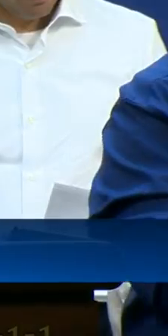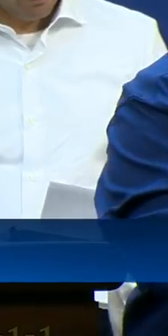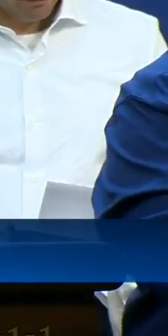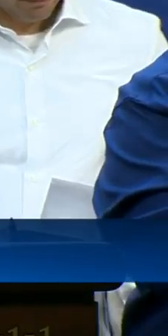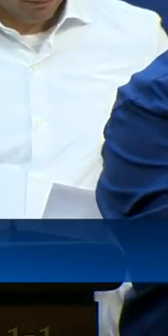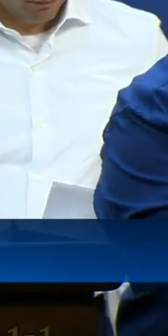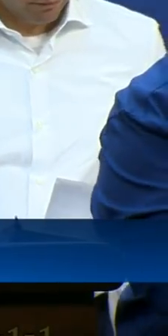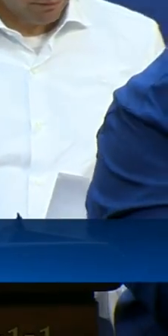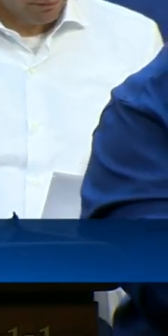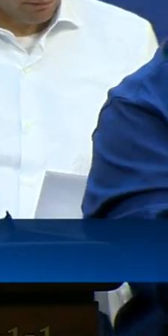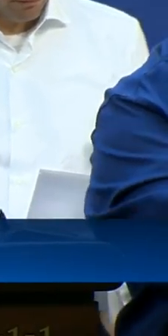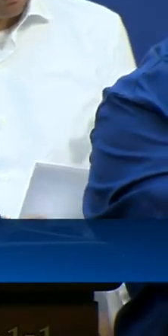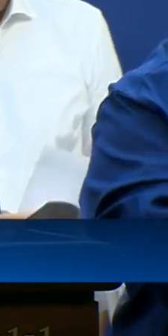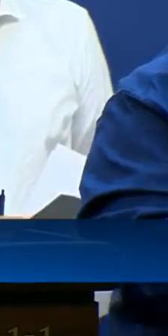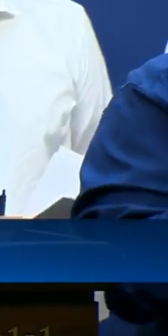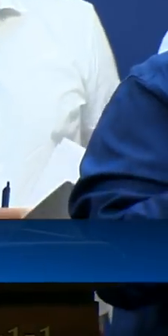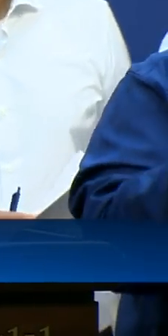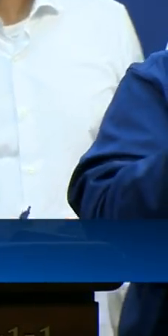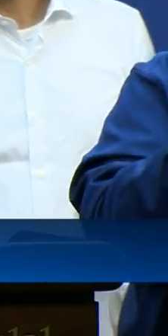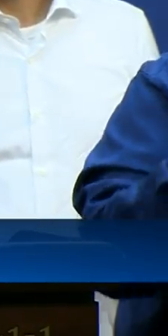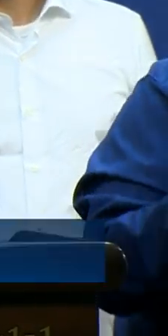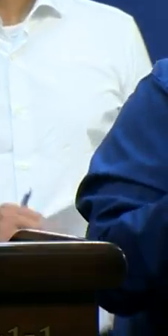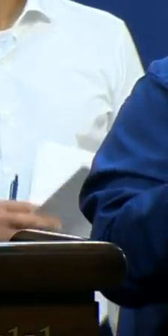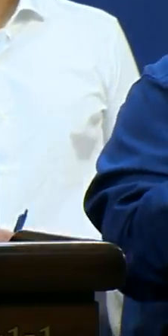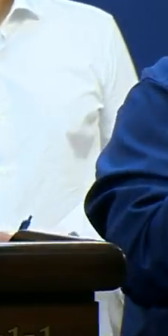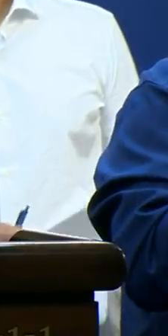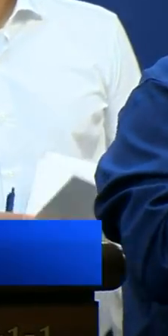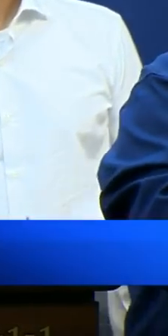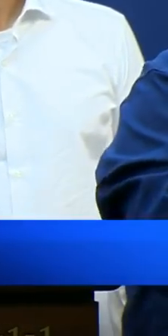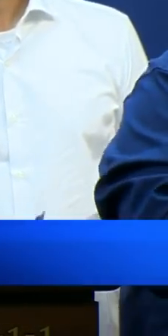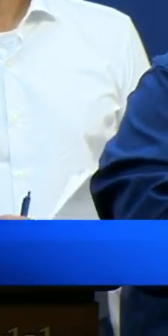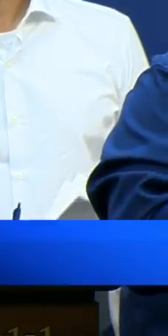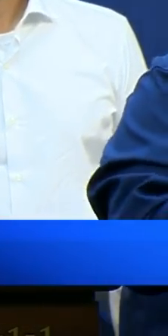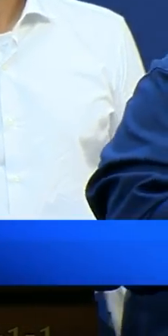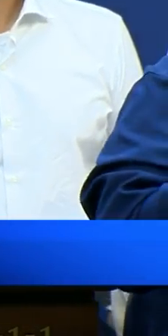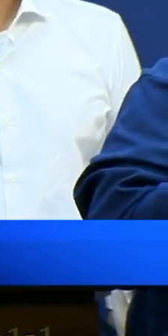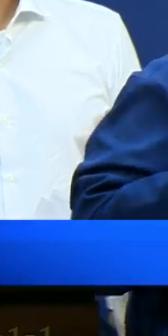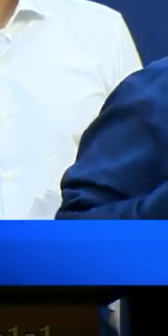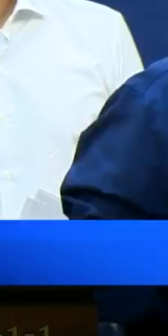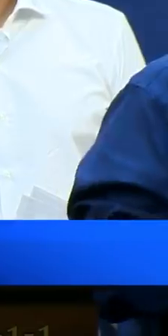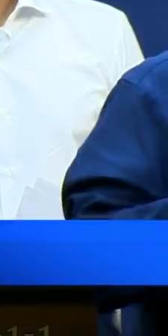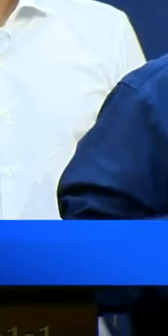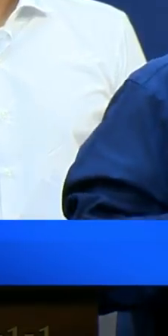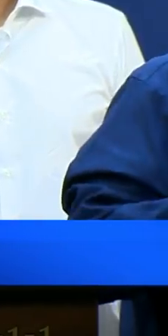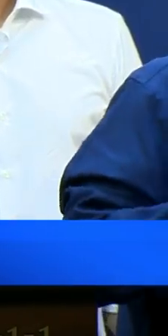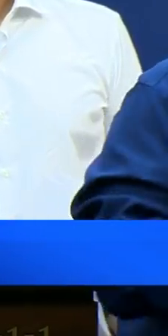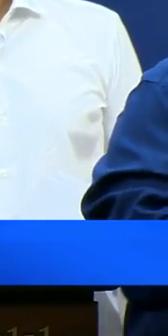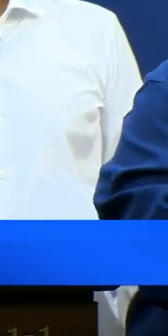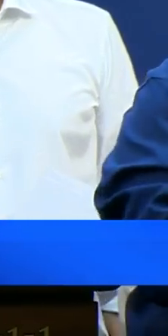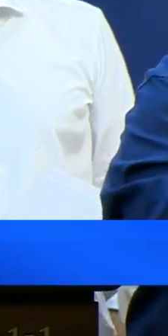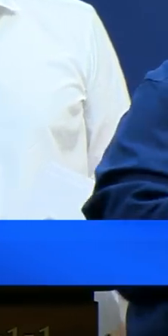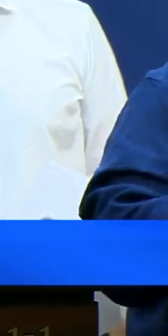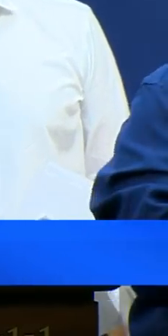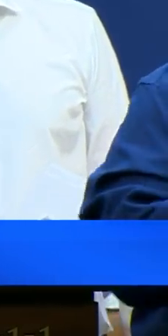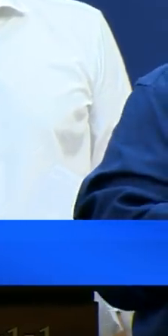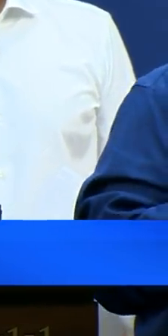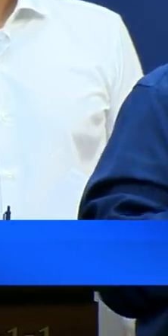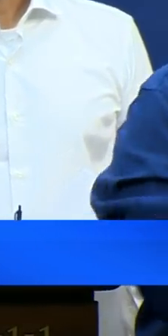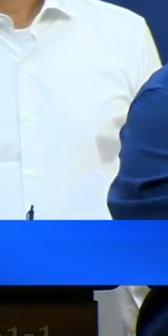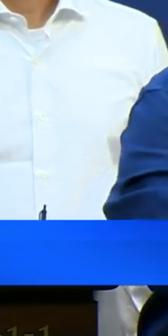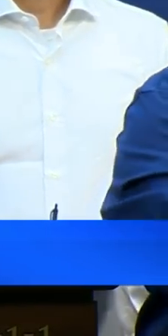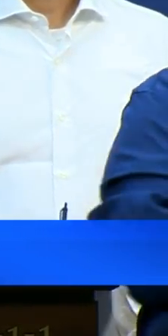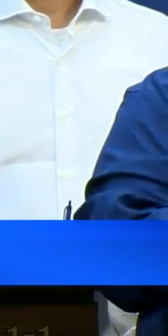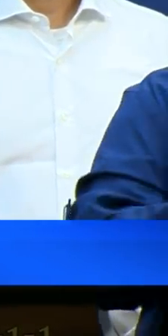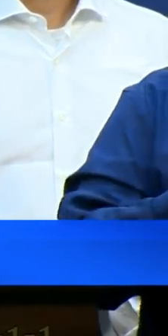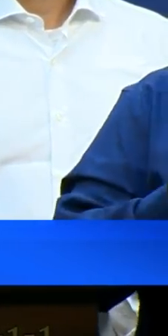friends who are elderly and in evacuation zones, please do so. Special needs and other shelters should be the refuge of